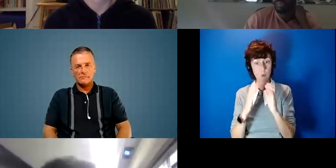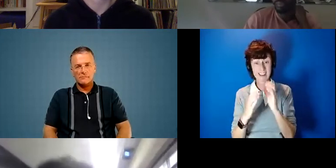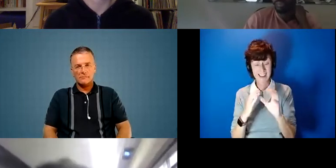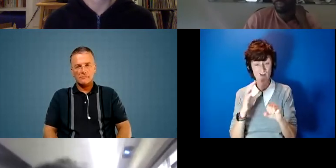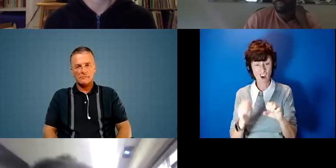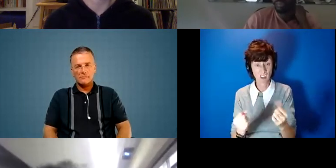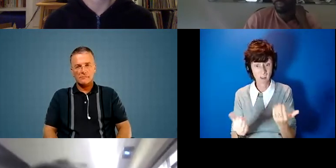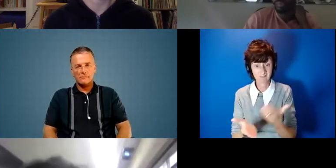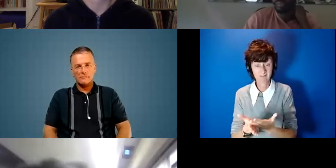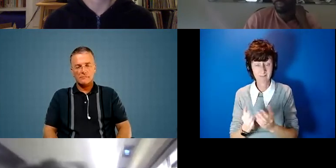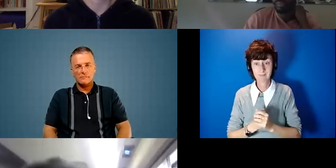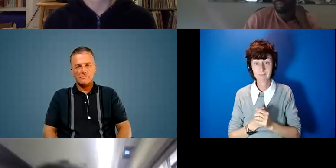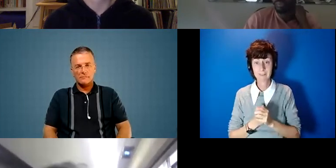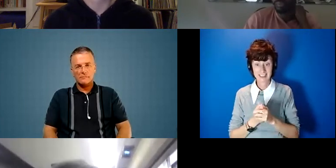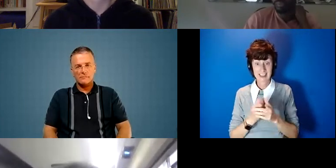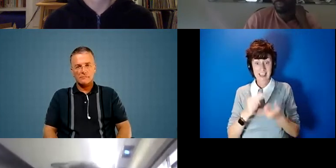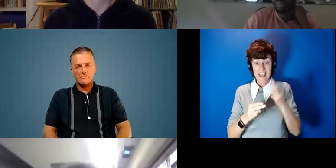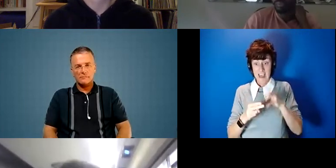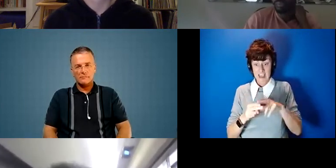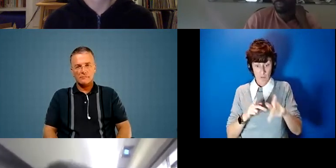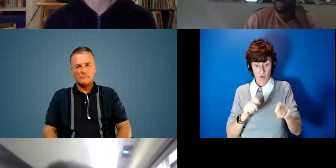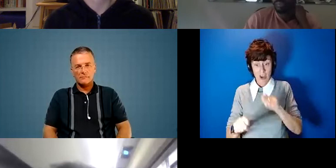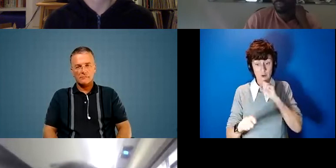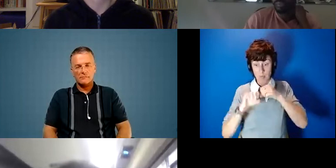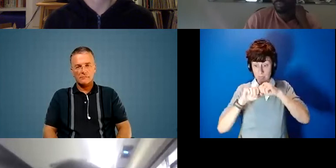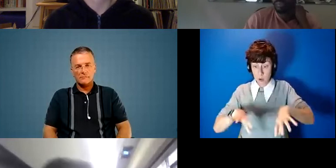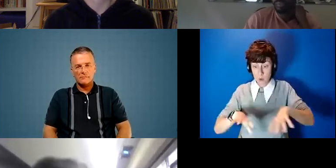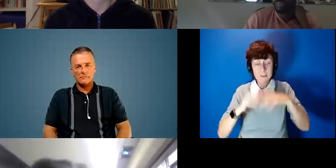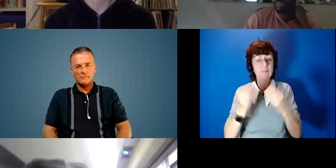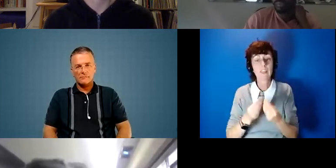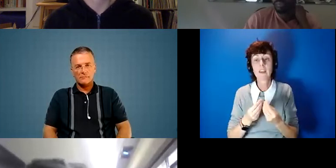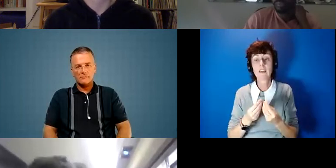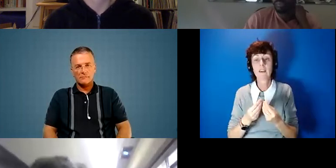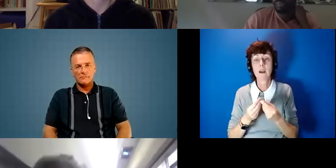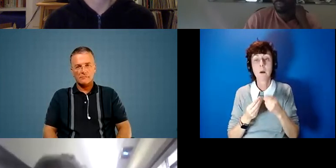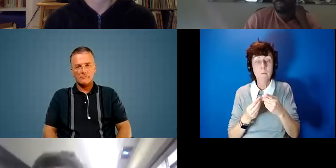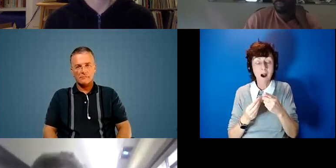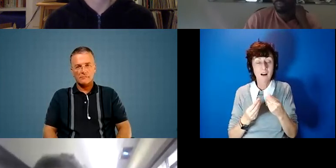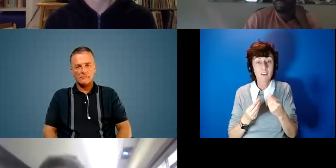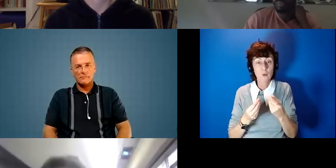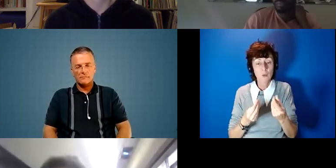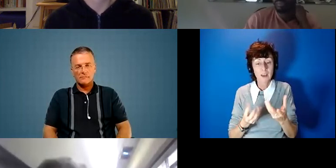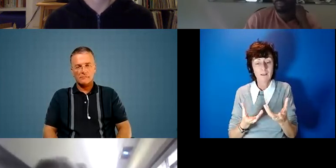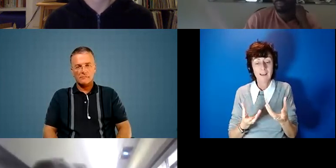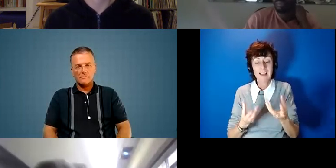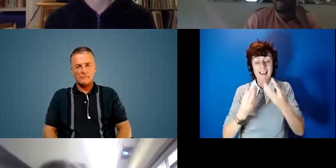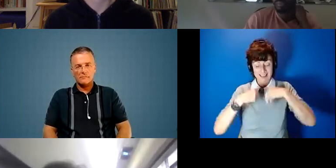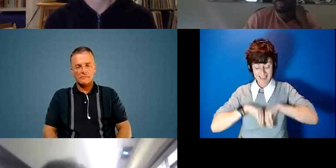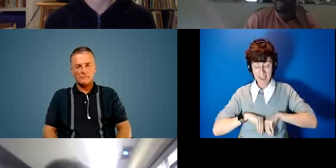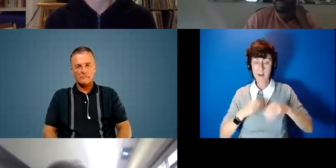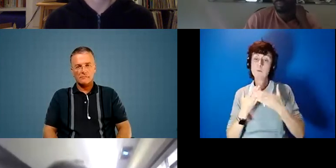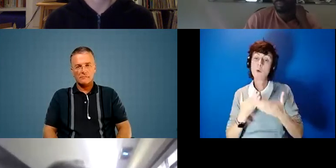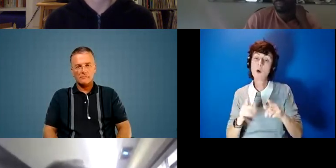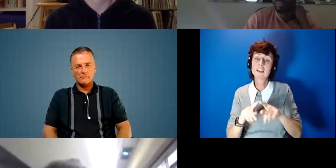of painting it as if you're going to lose everything why can't we see that there's so much to be gained from a greener world there's so much more